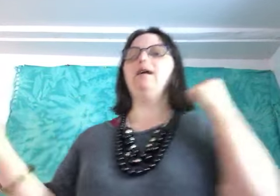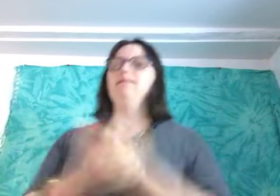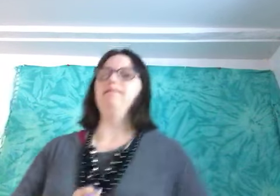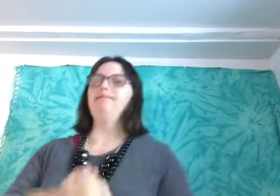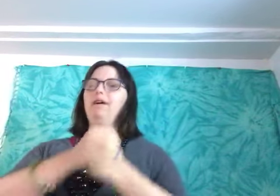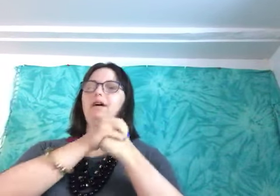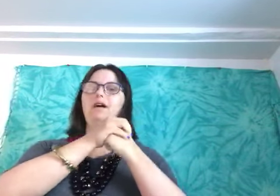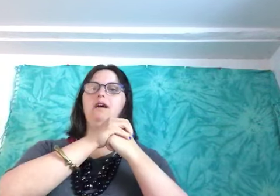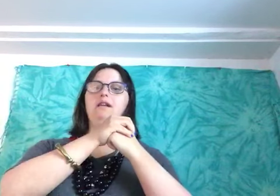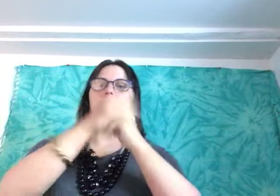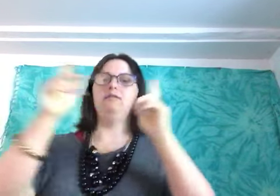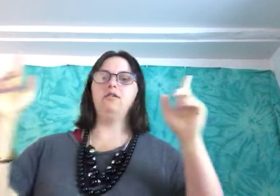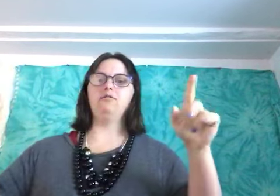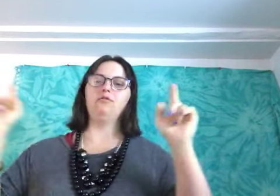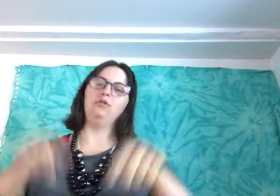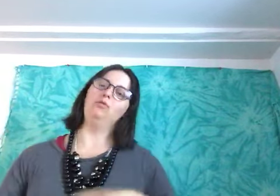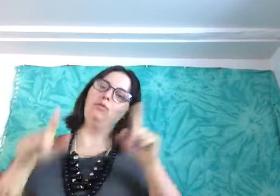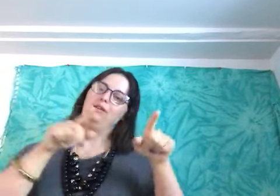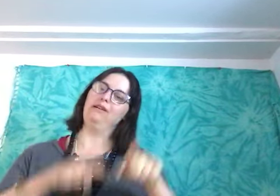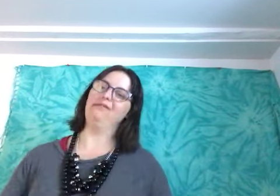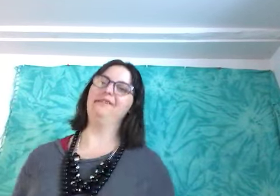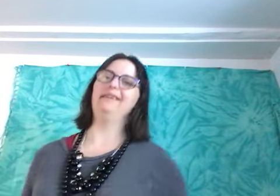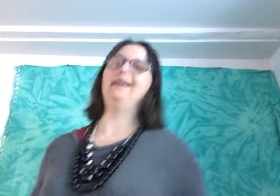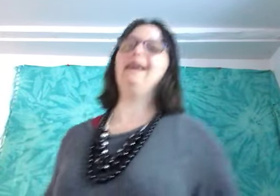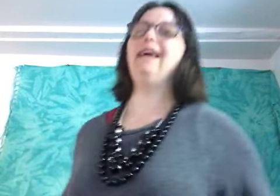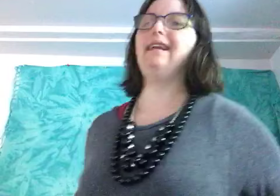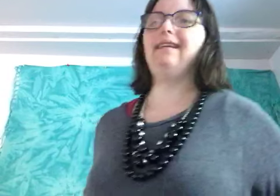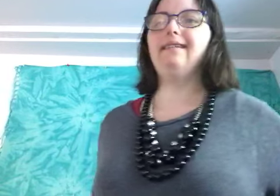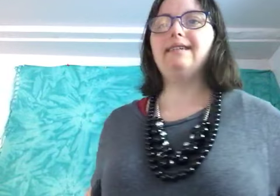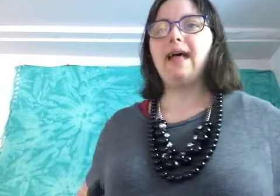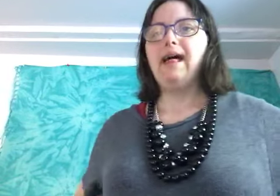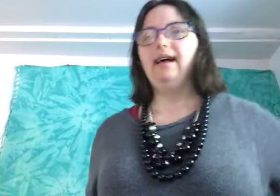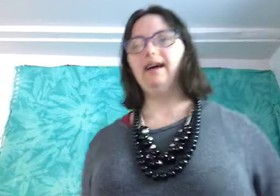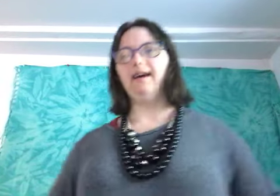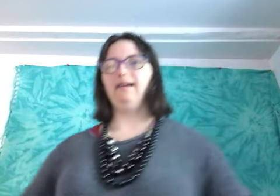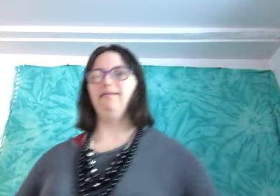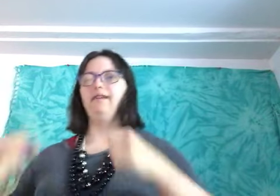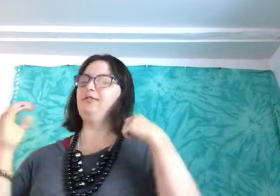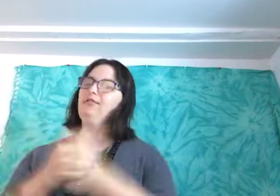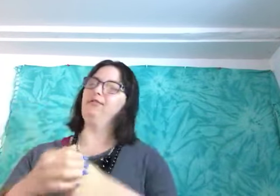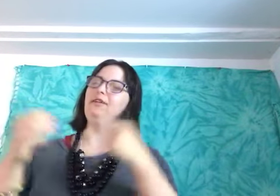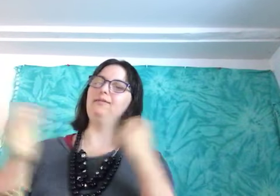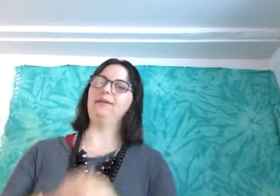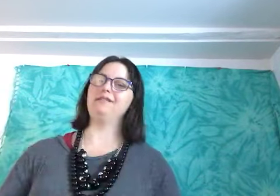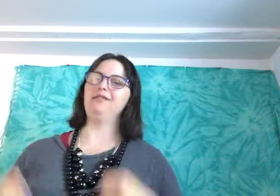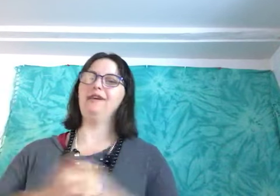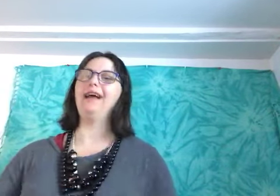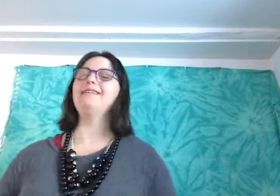uh and also do what you love and uh do the best you can